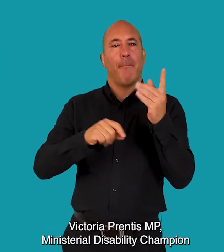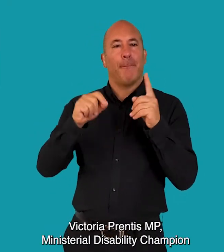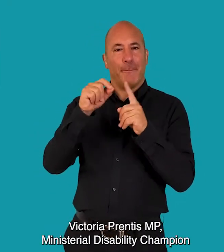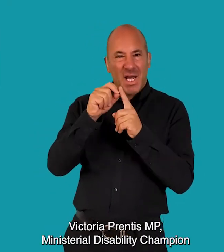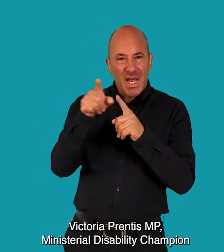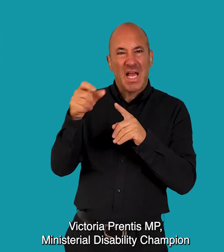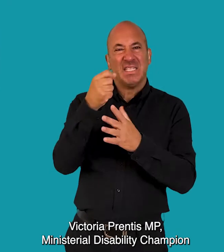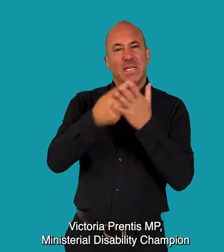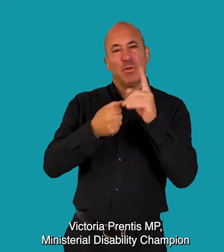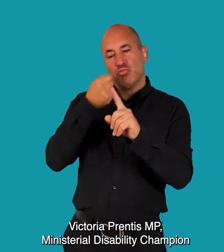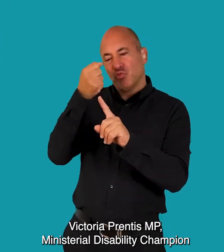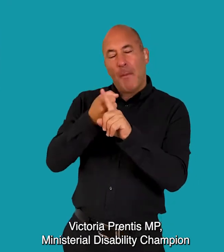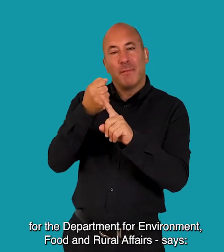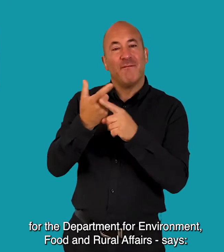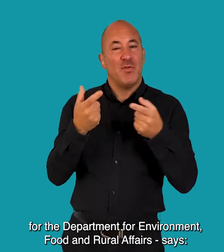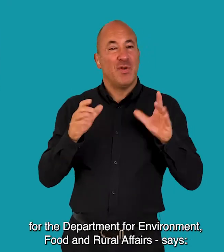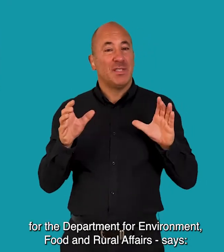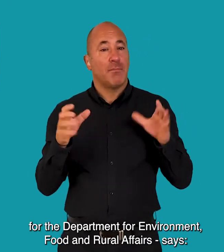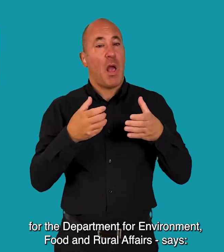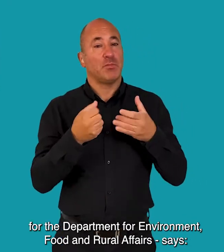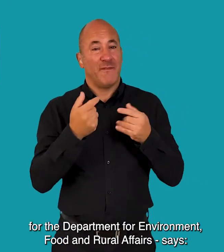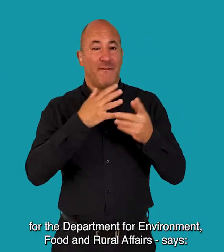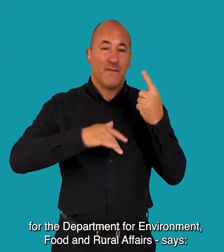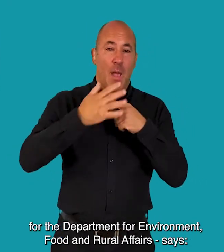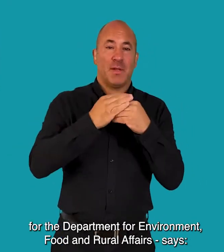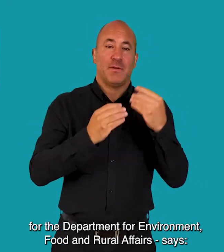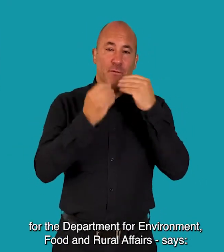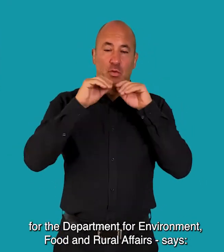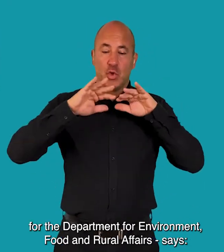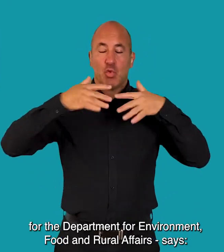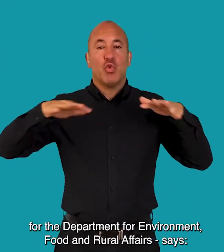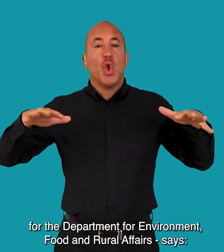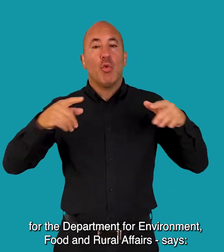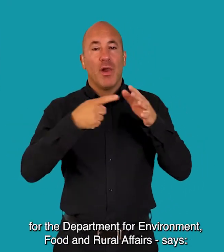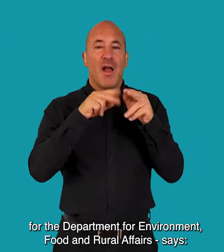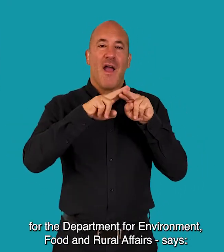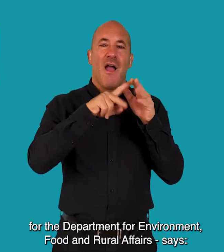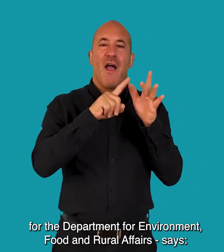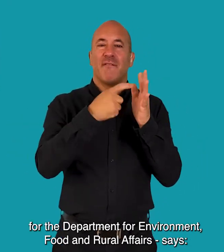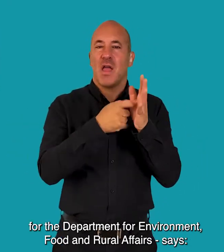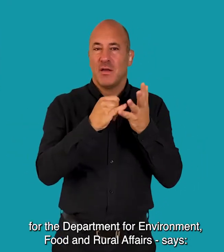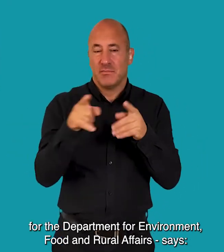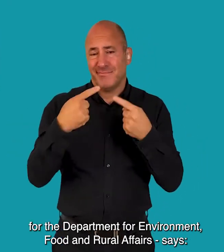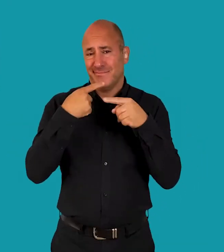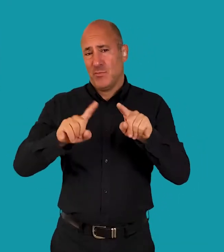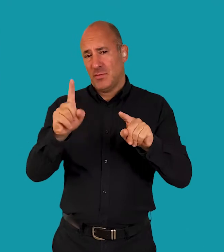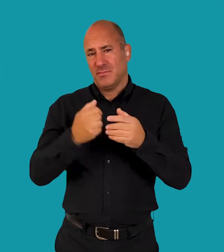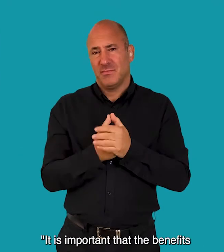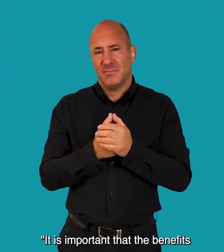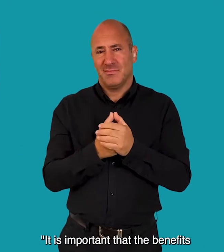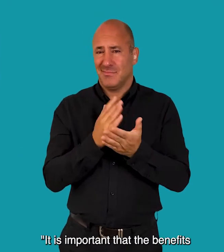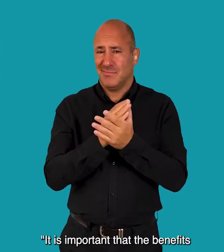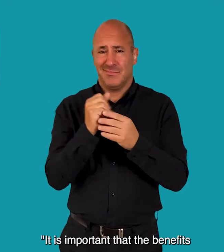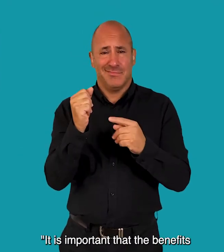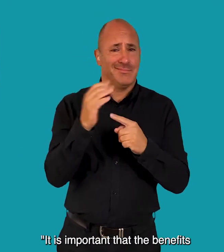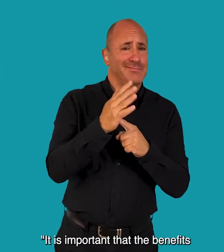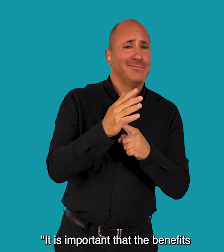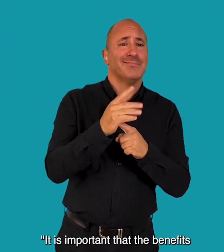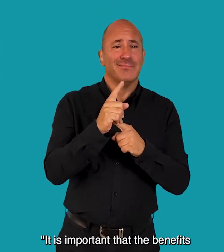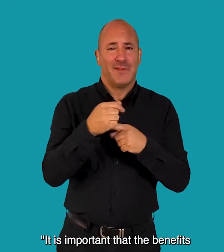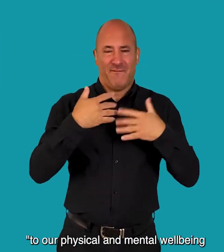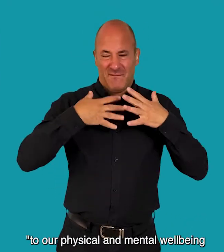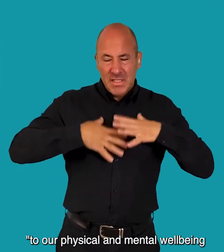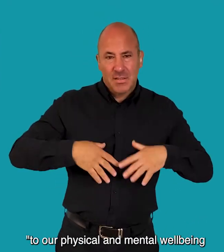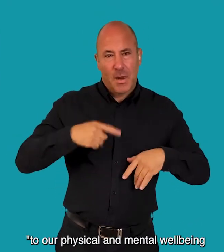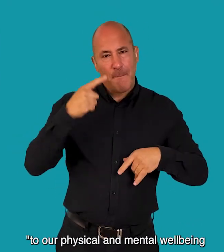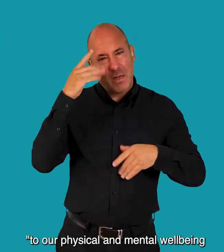Ministerial Disability Champion for the Department for Environment, Food and Rural Affairs says It is important that the